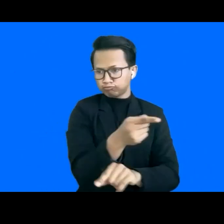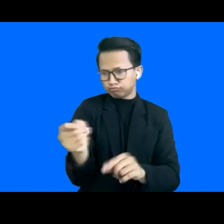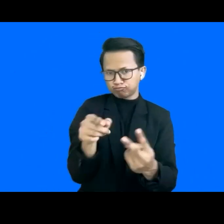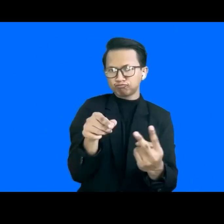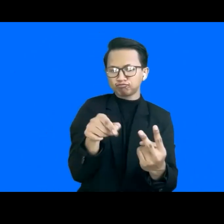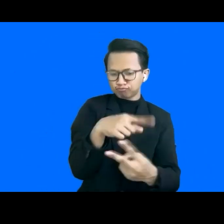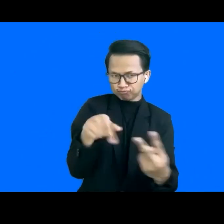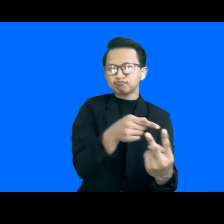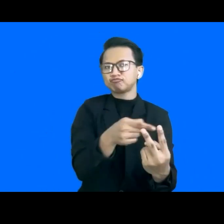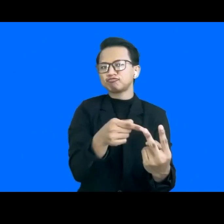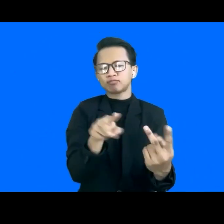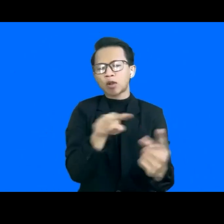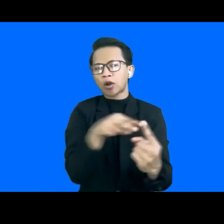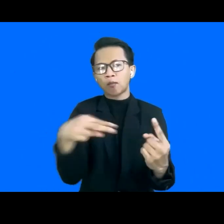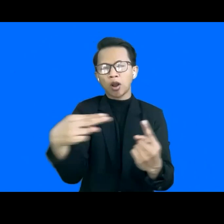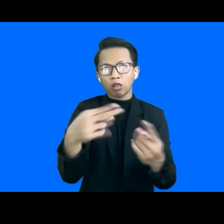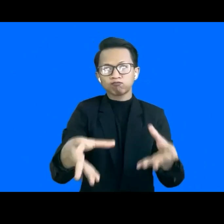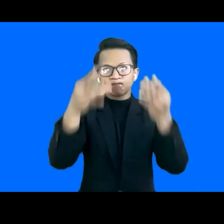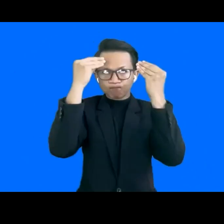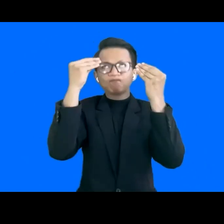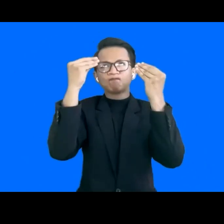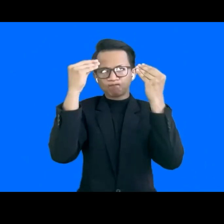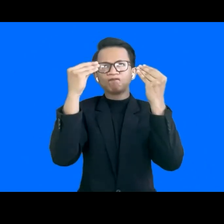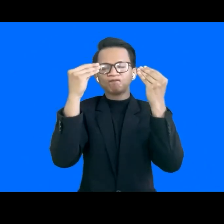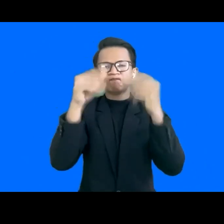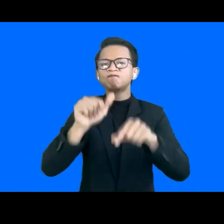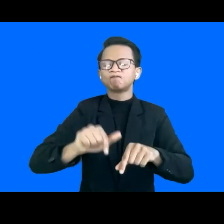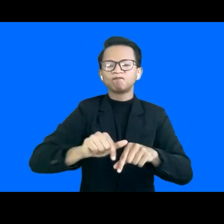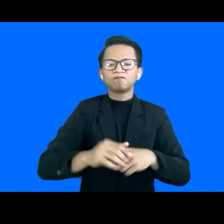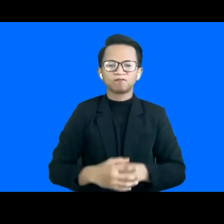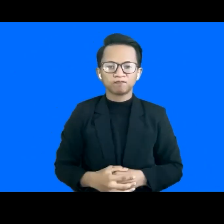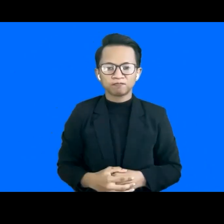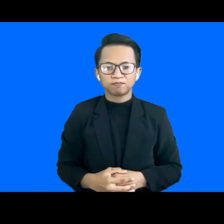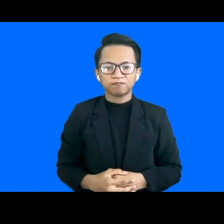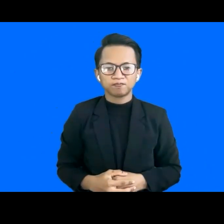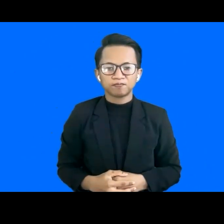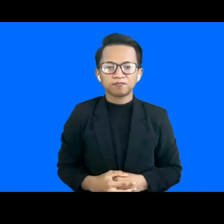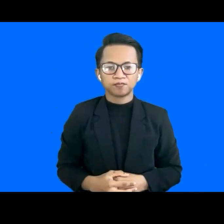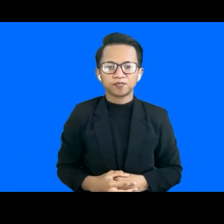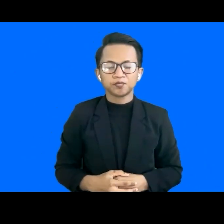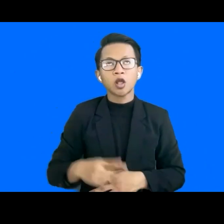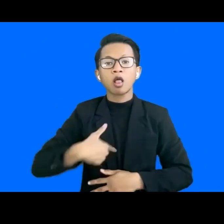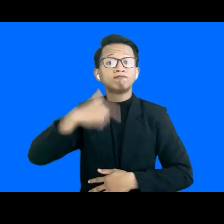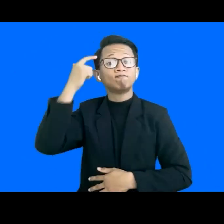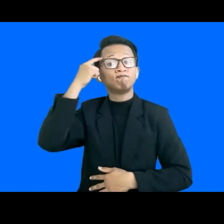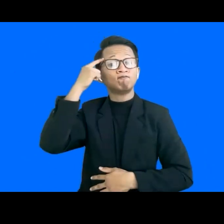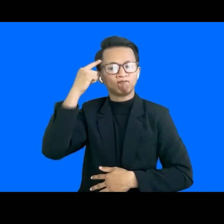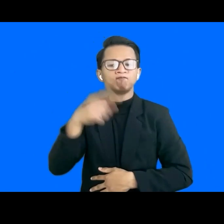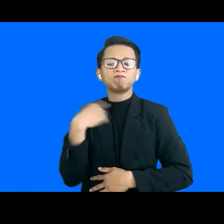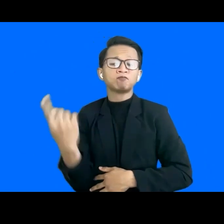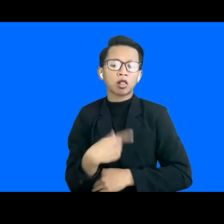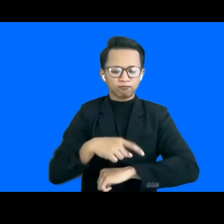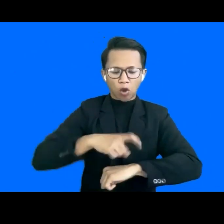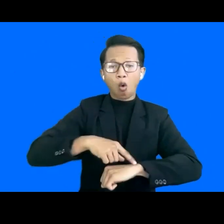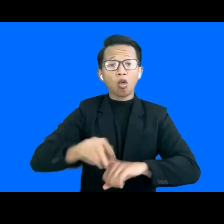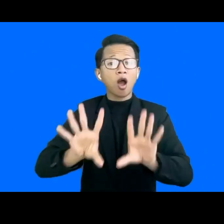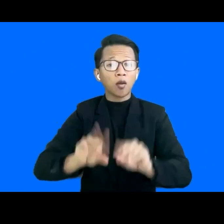and expertise have been shared and it would have been great to hear more from you I think we're running out of time I wanted